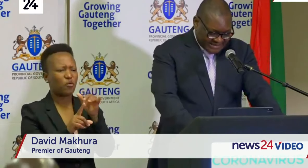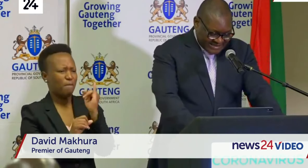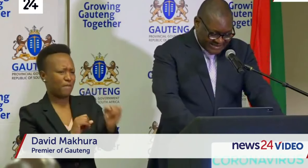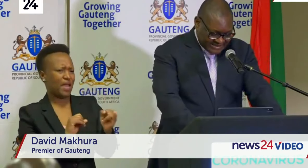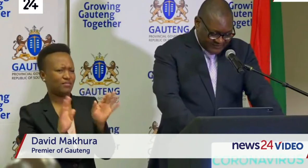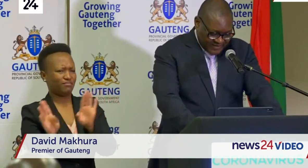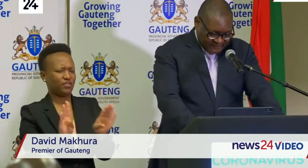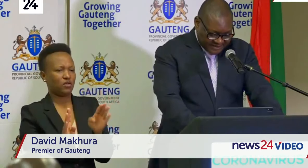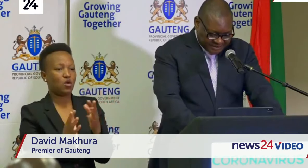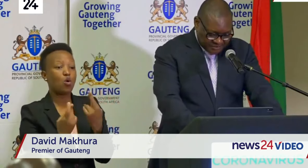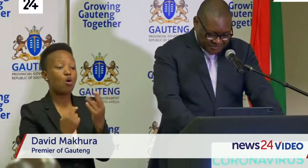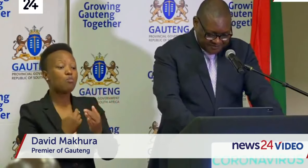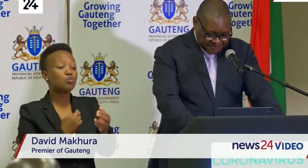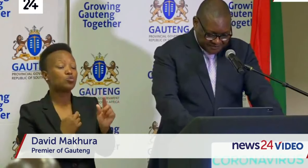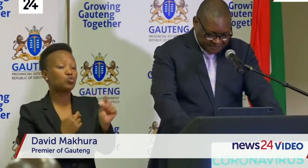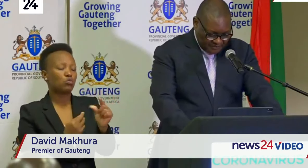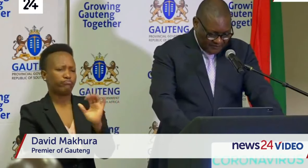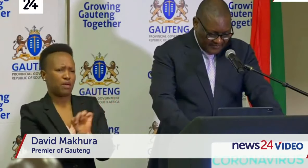be results very, very soon.